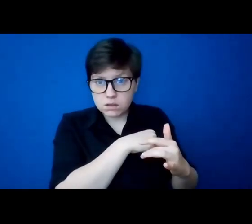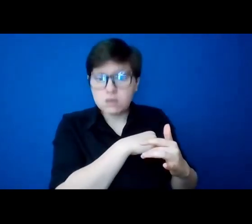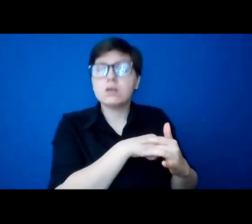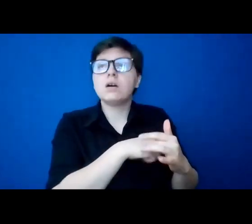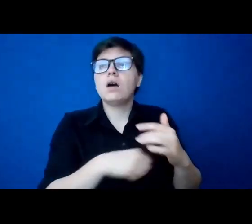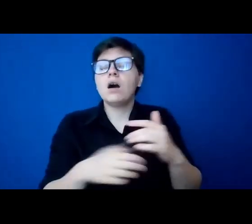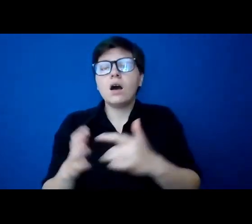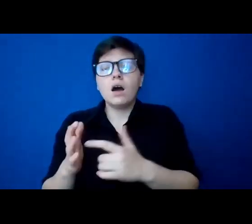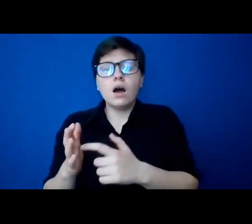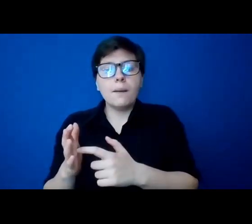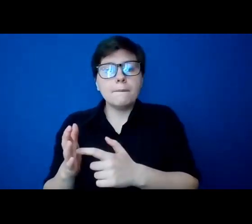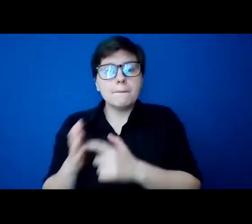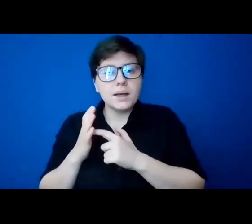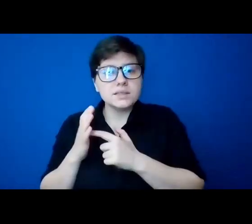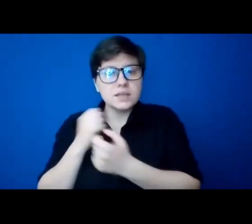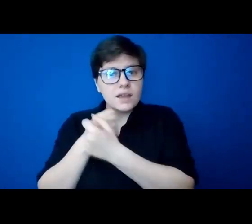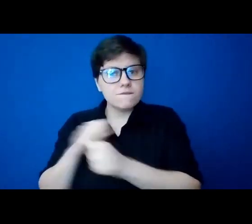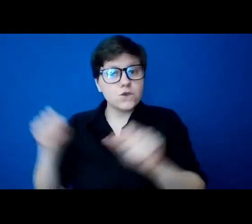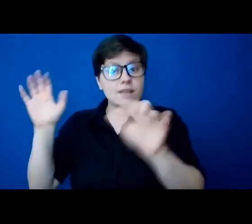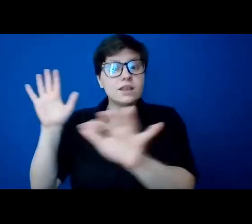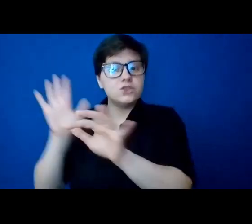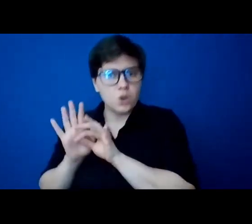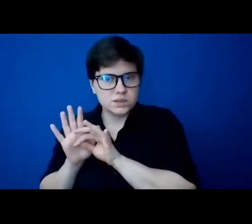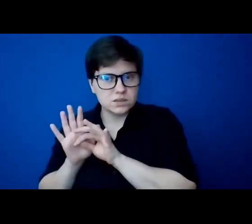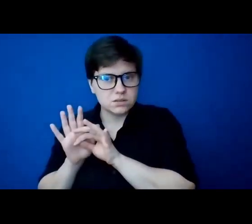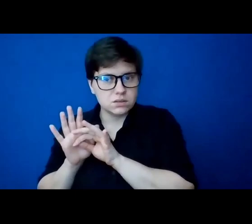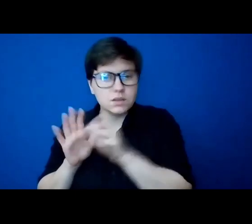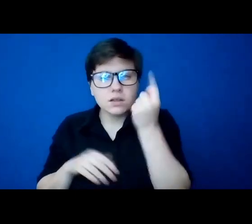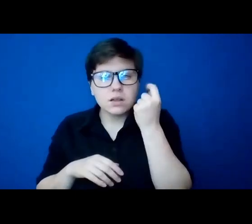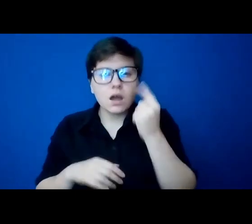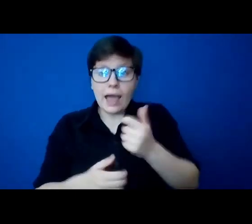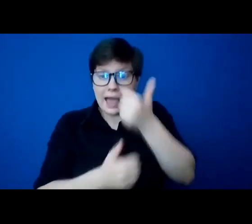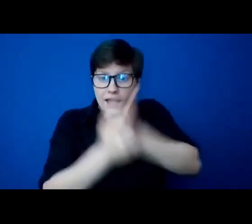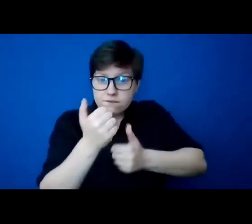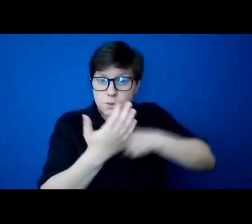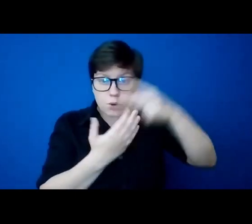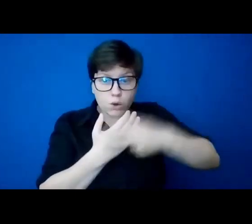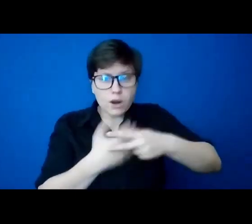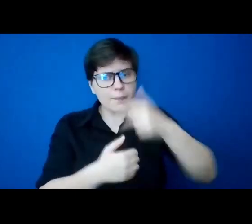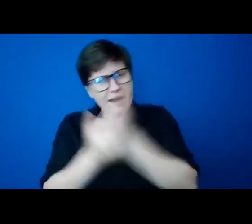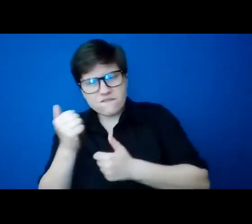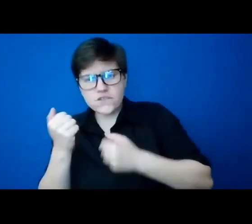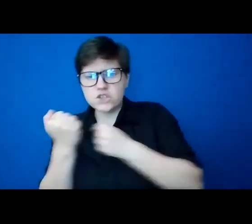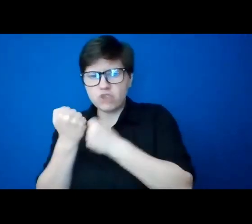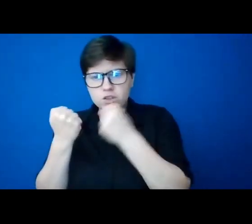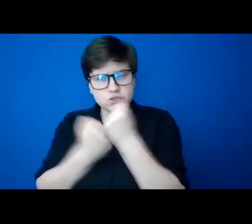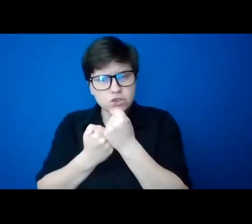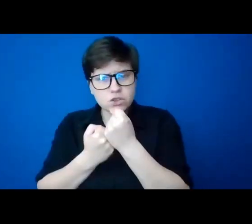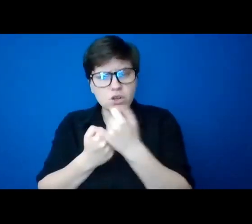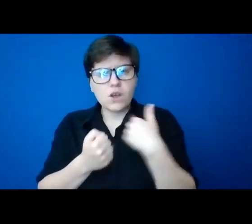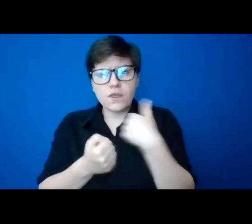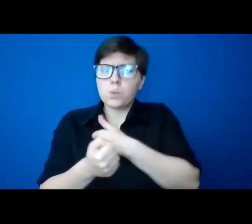they need to be freely chosen. Not every program and not every structure that we